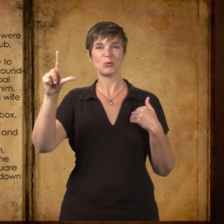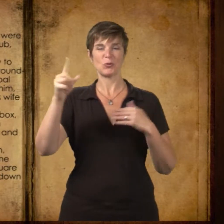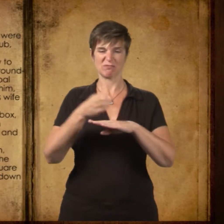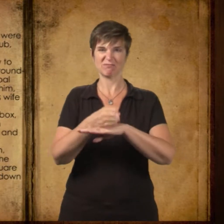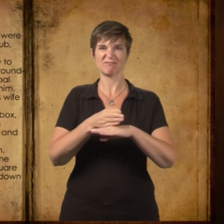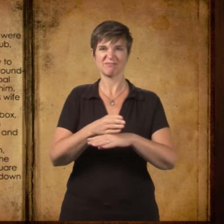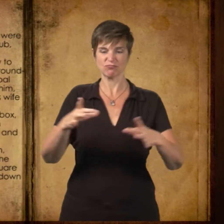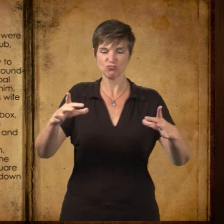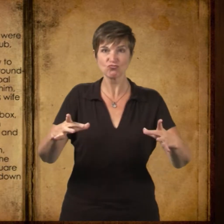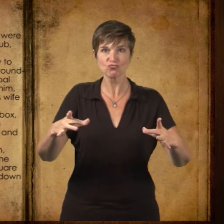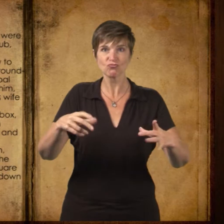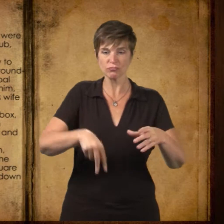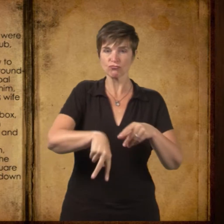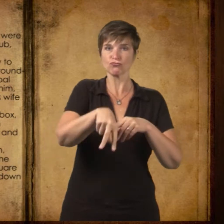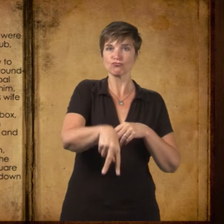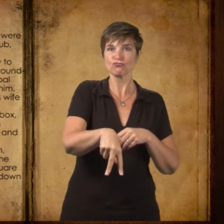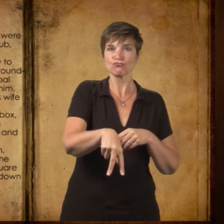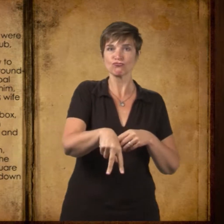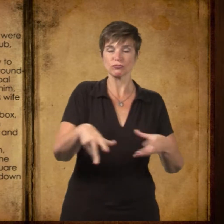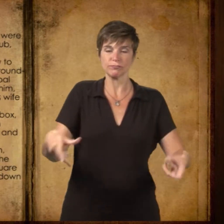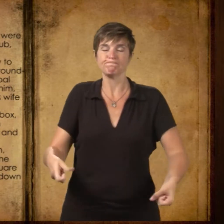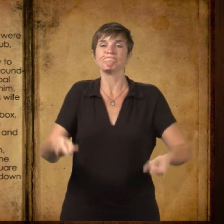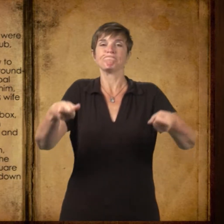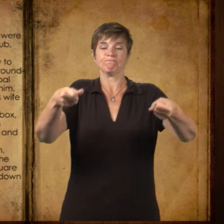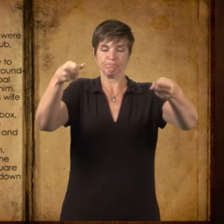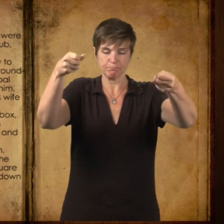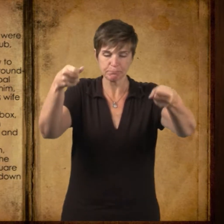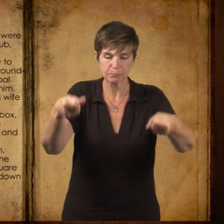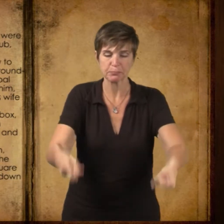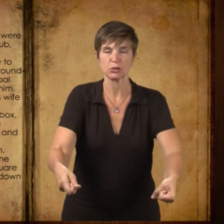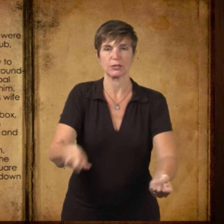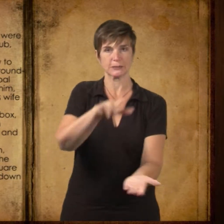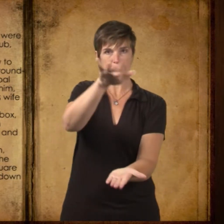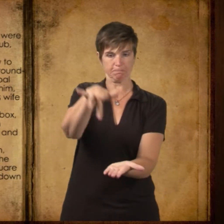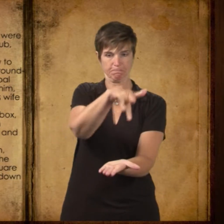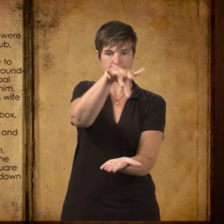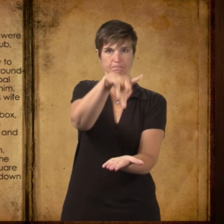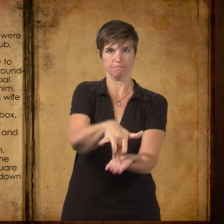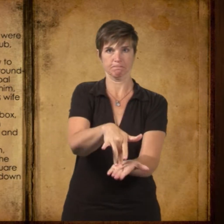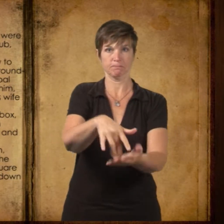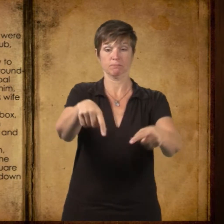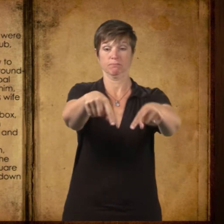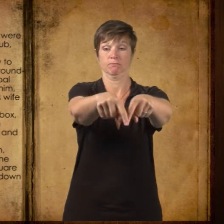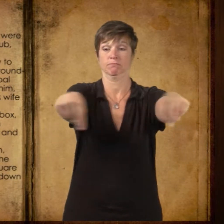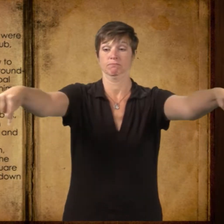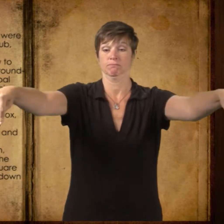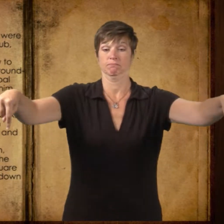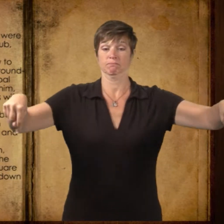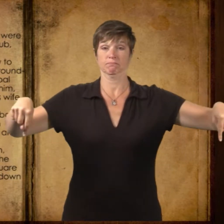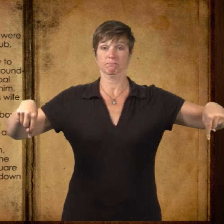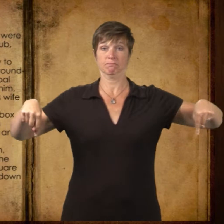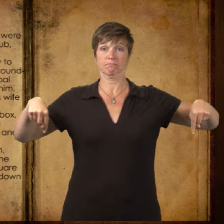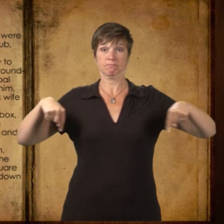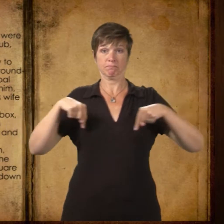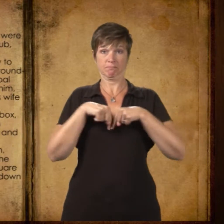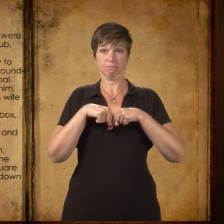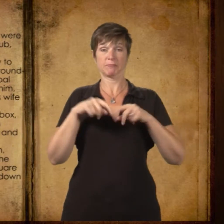carrying a three-legged stool, and the stool was put in the center of the square, and Mr.